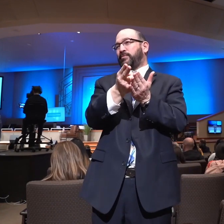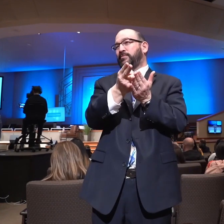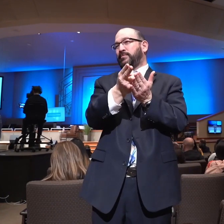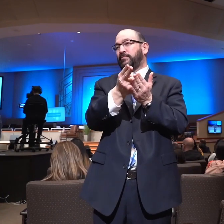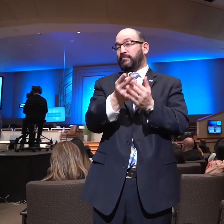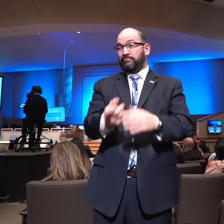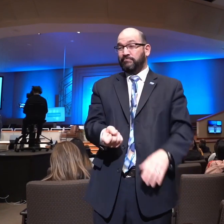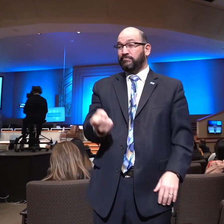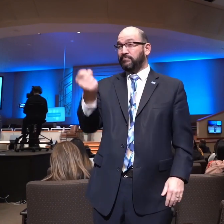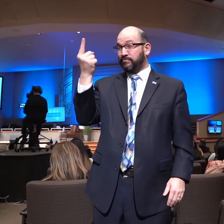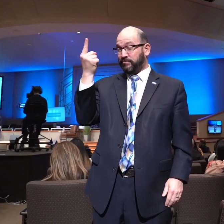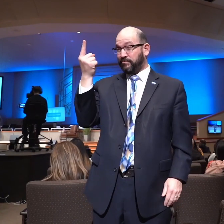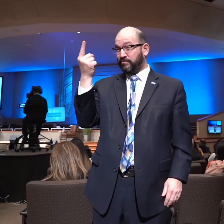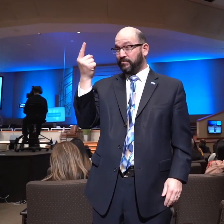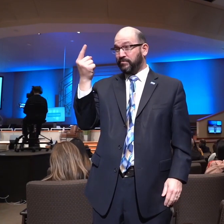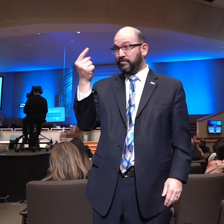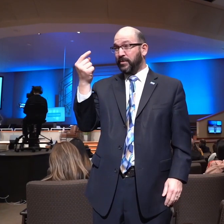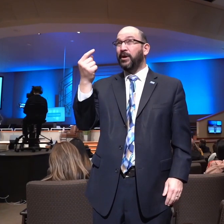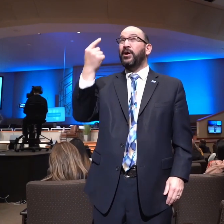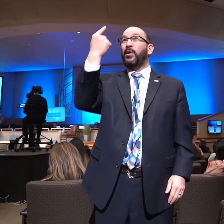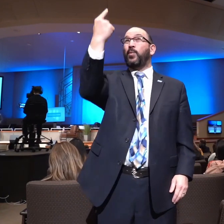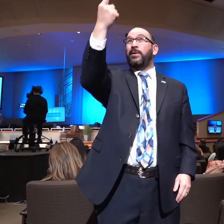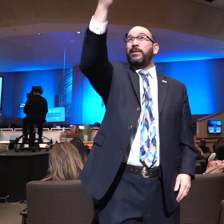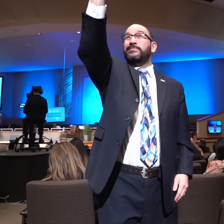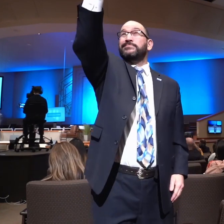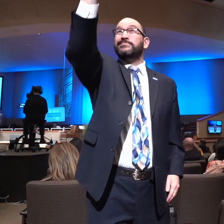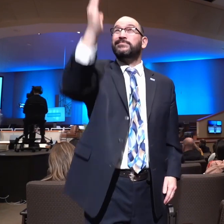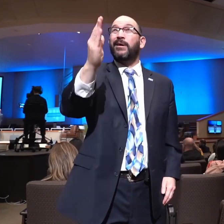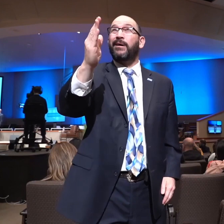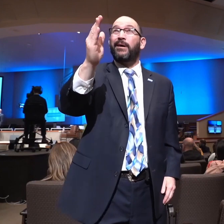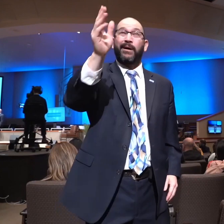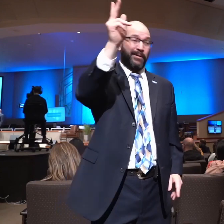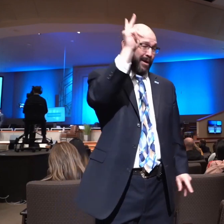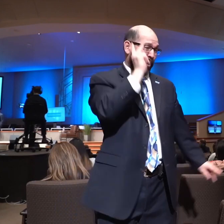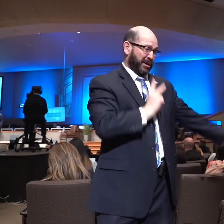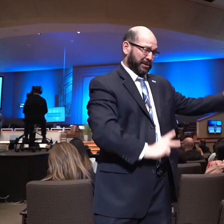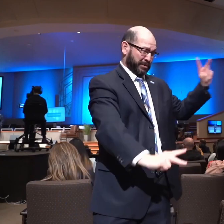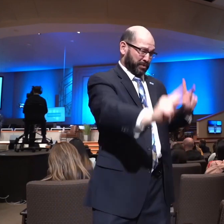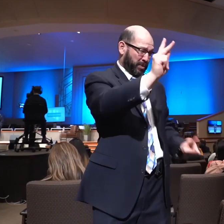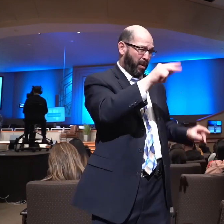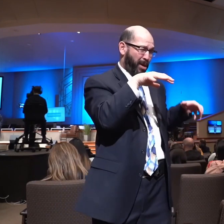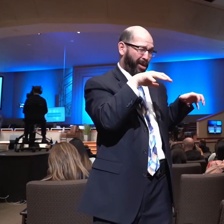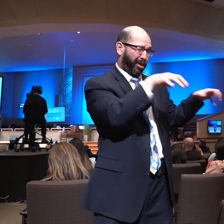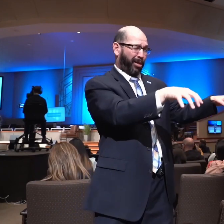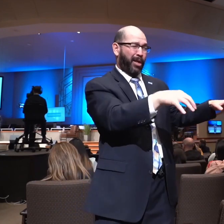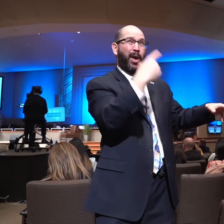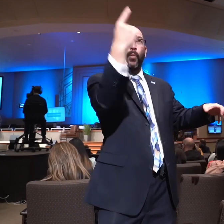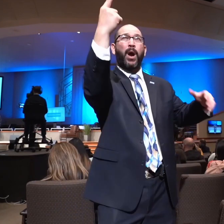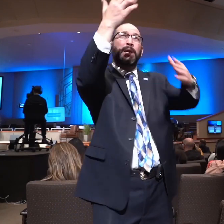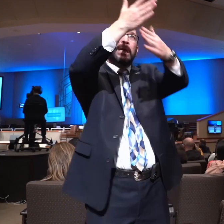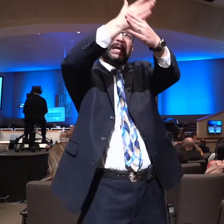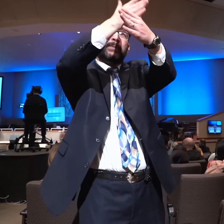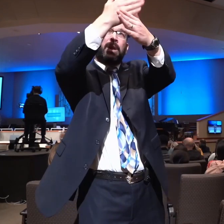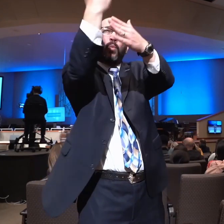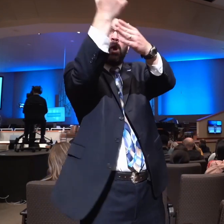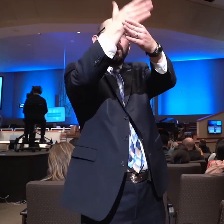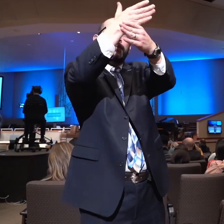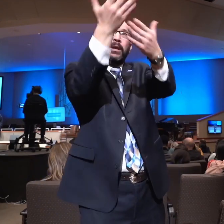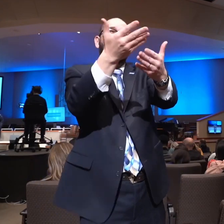that there is one God and there is one mediator between God and men. Now notice concerning Christ here in